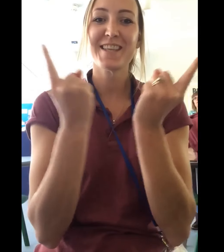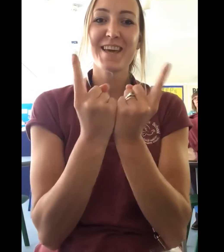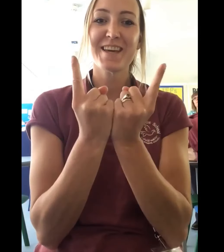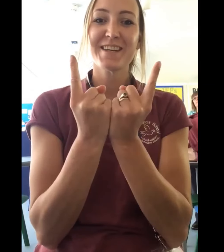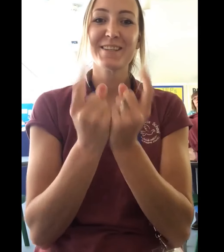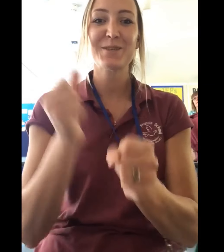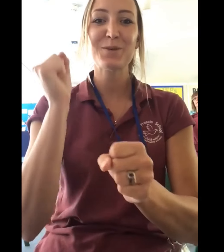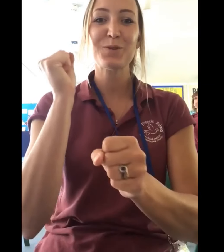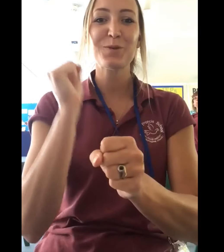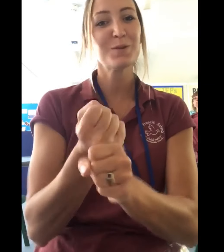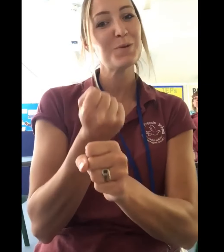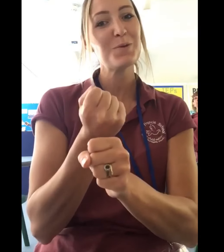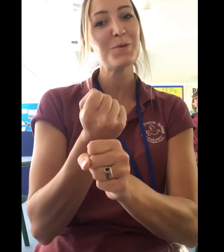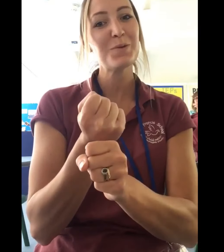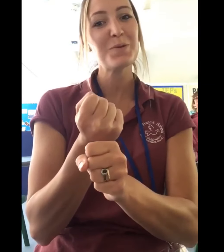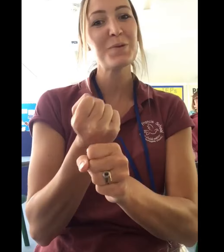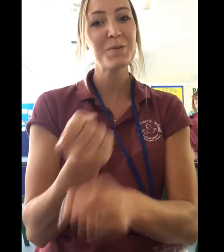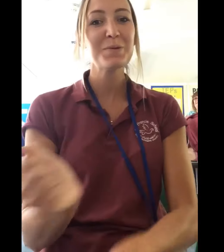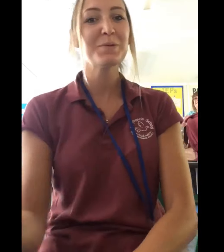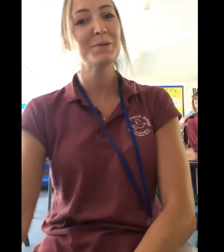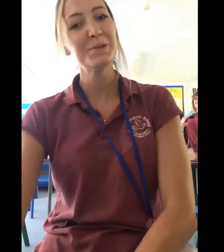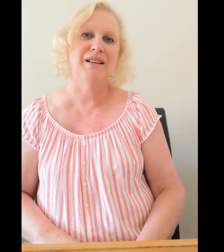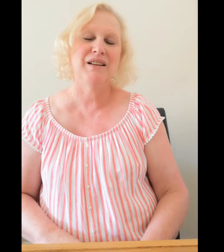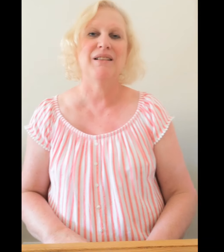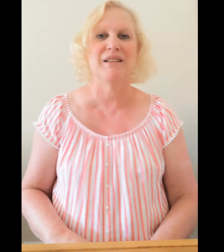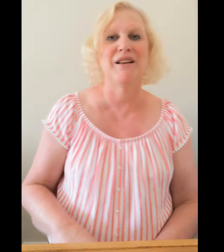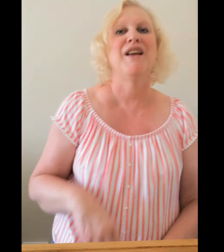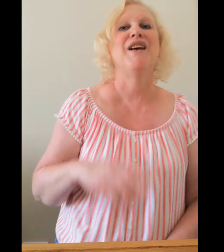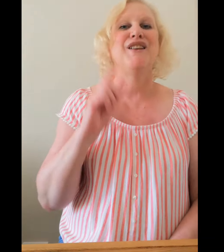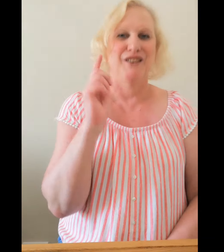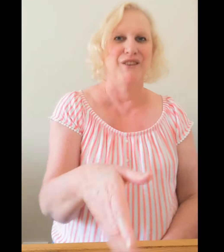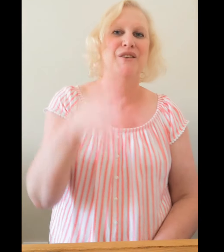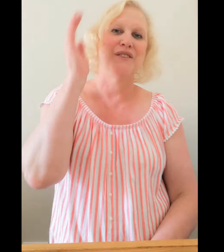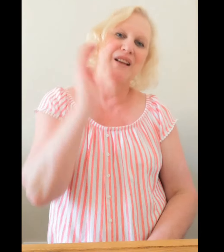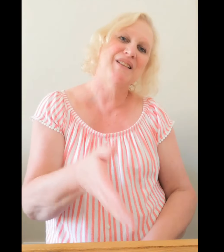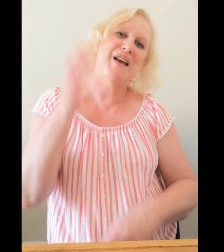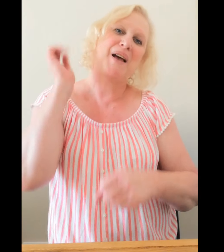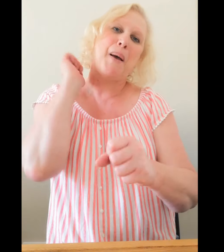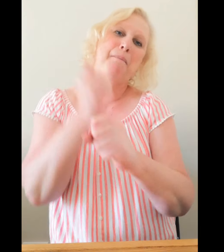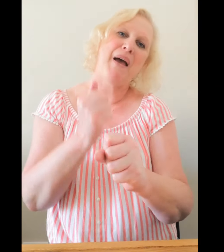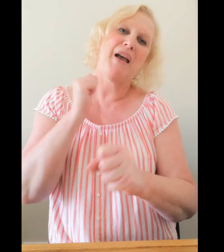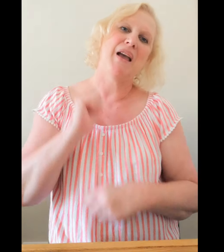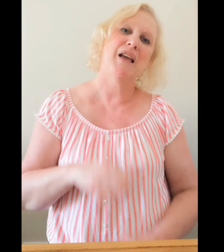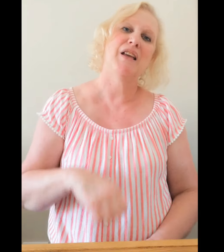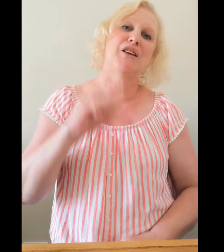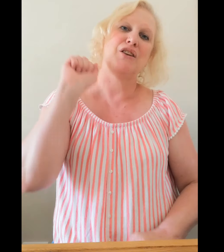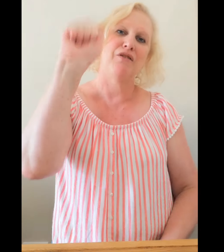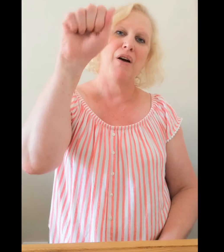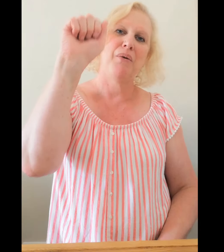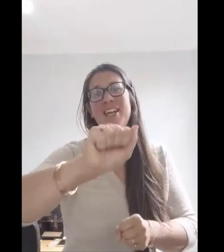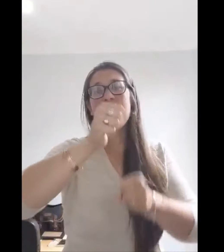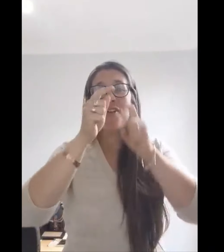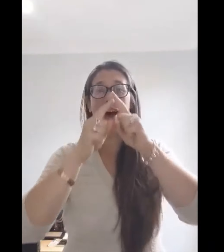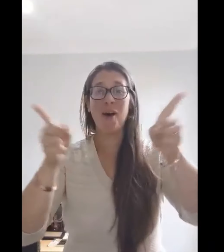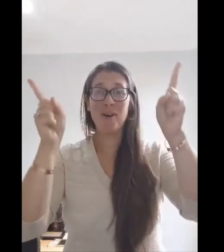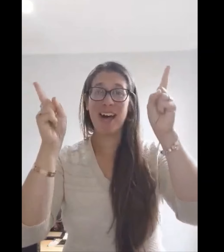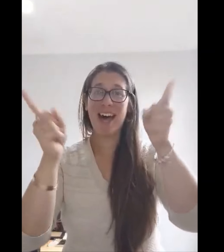thing to do But you gotta Make your own